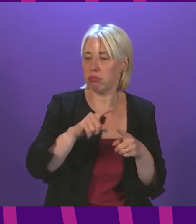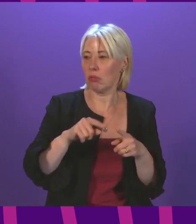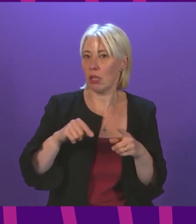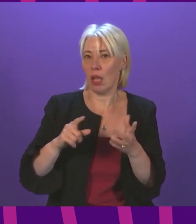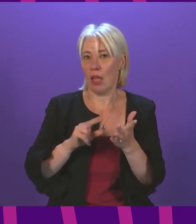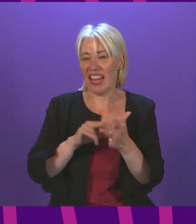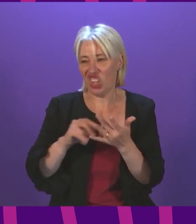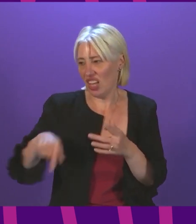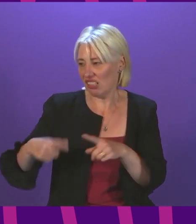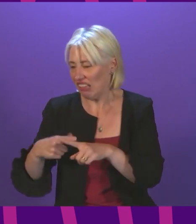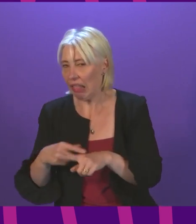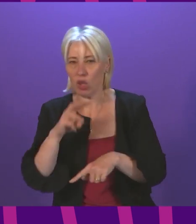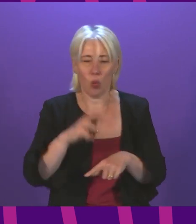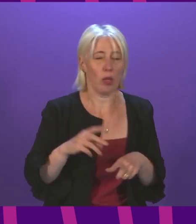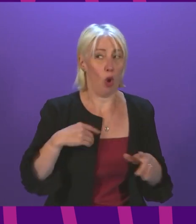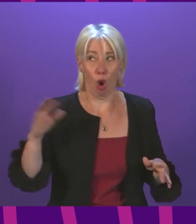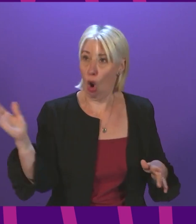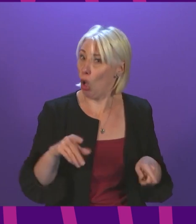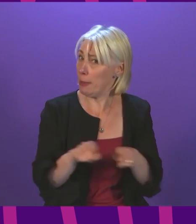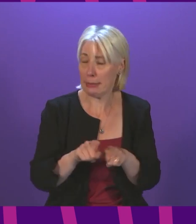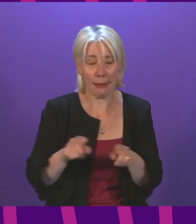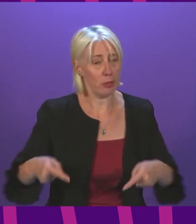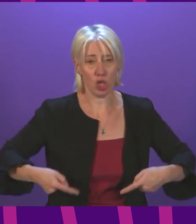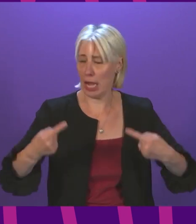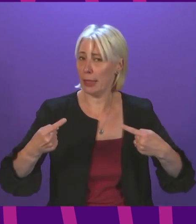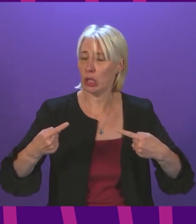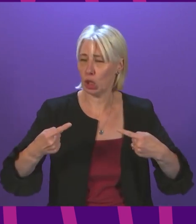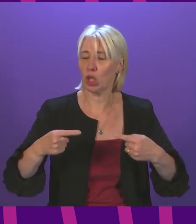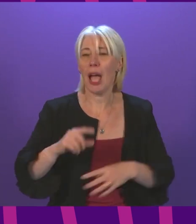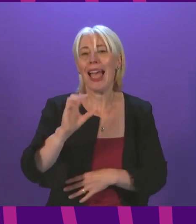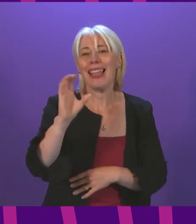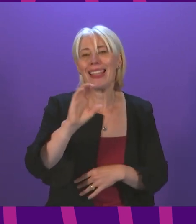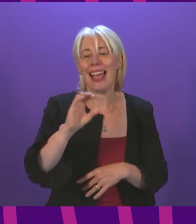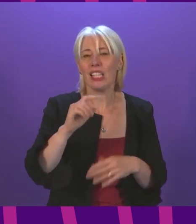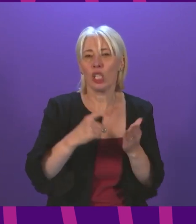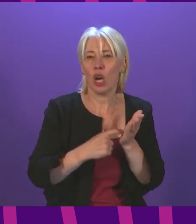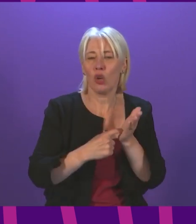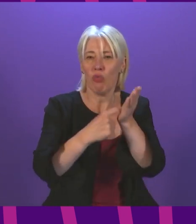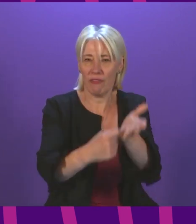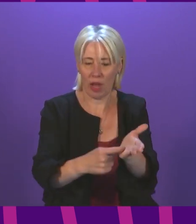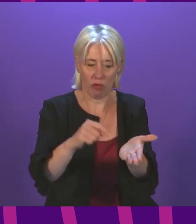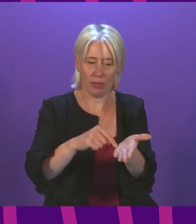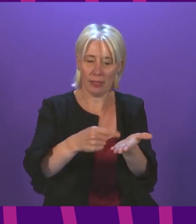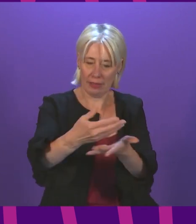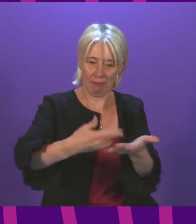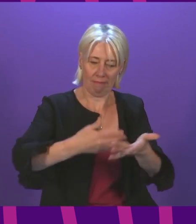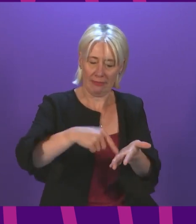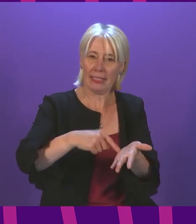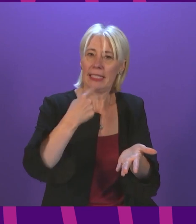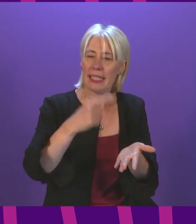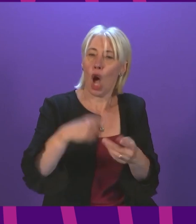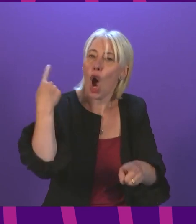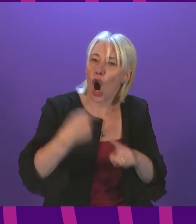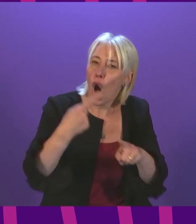and other parts of the UK remain a challenge on cancer referrals today's figures show that referrals on the